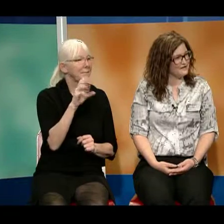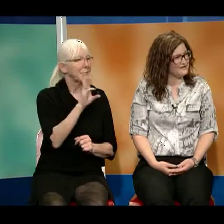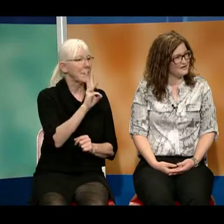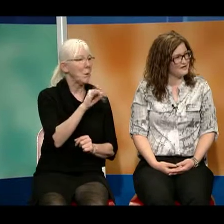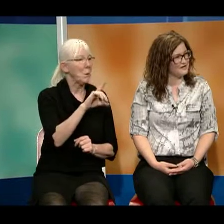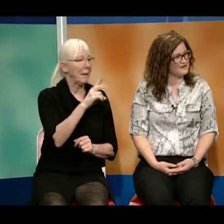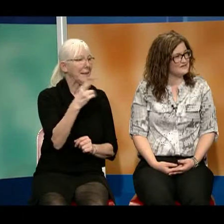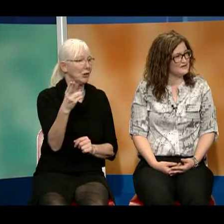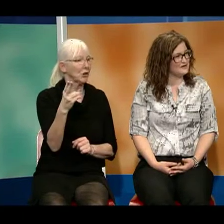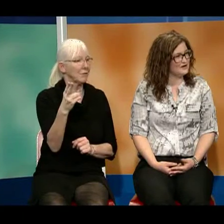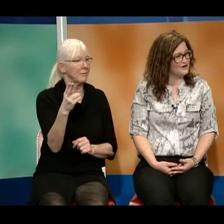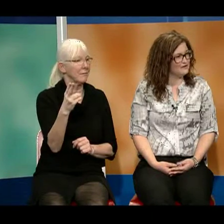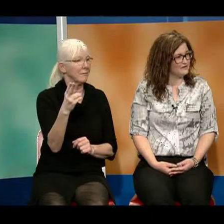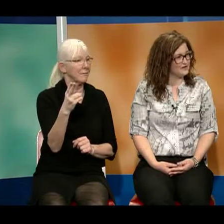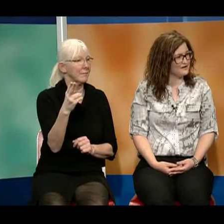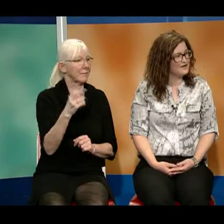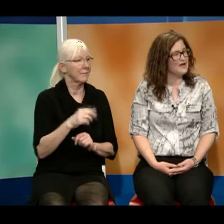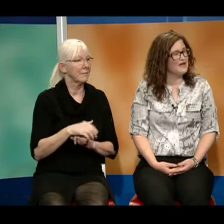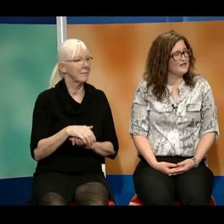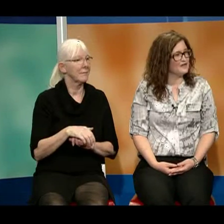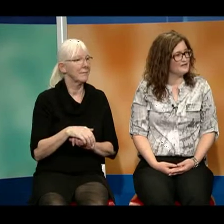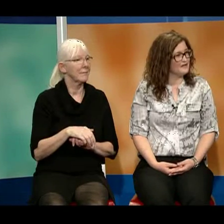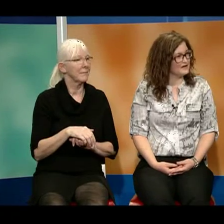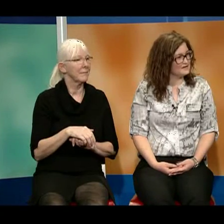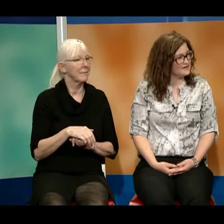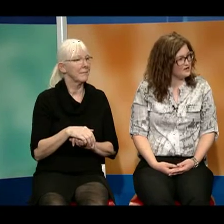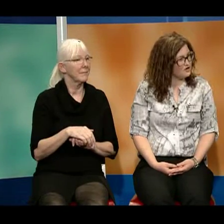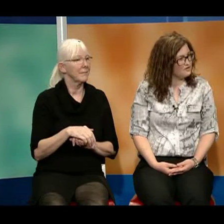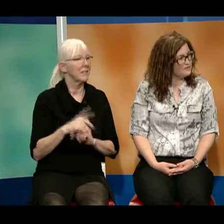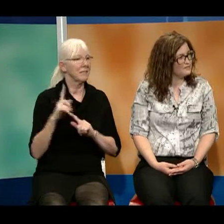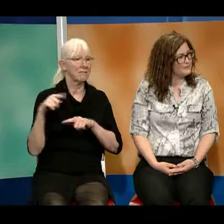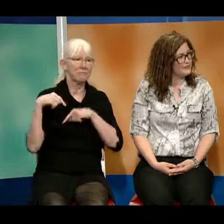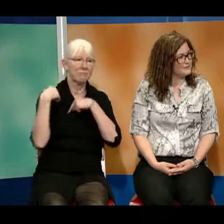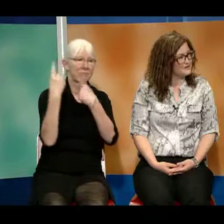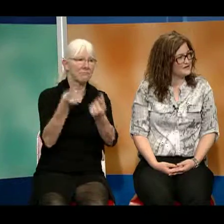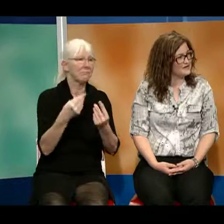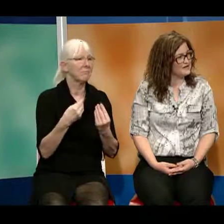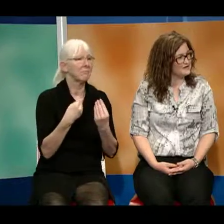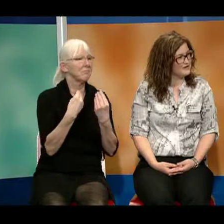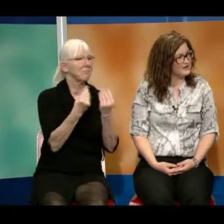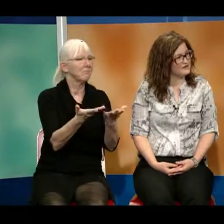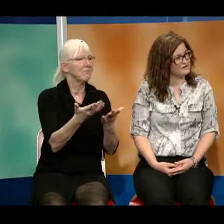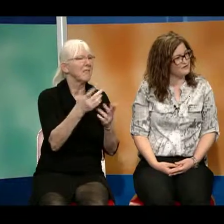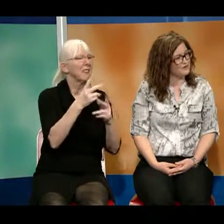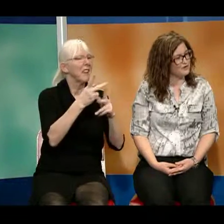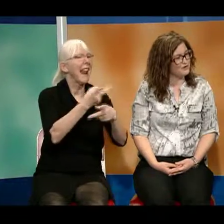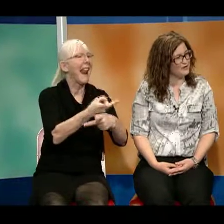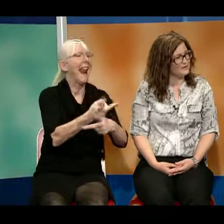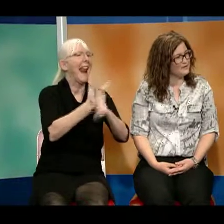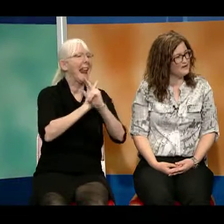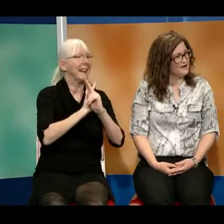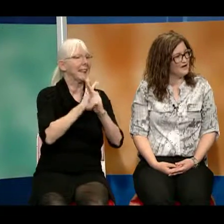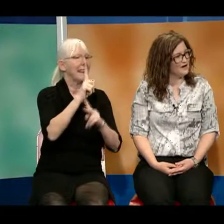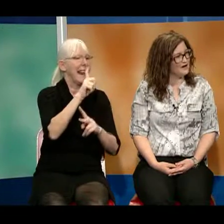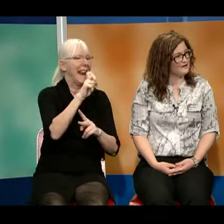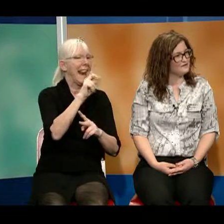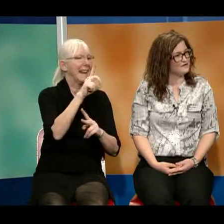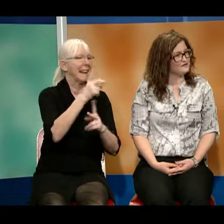and Hard of Hearing has been offering the Lend an Ear Permanent Hearing Aid Loaner Program for